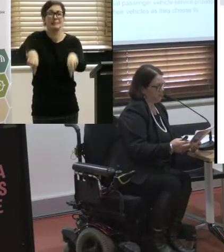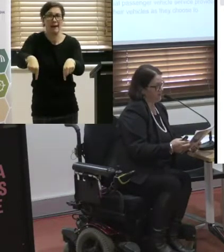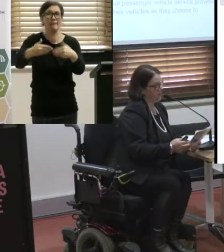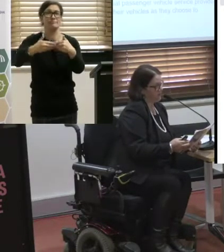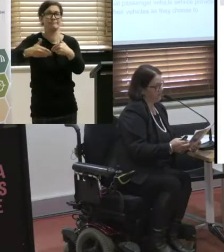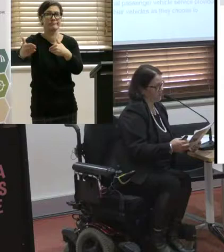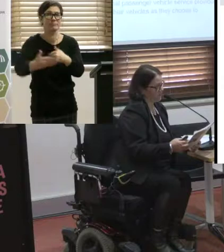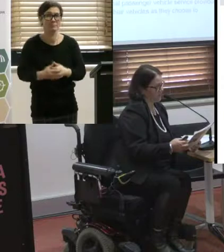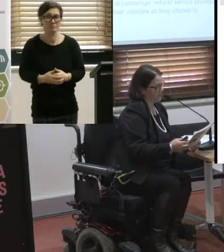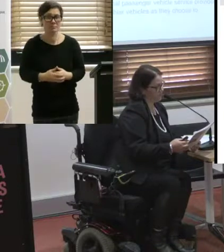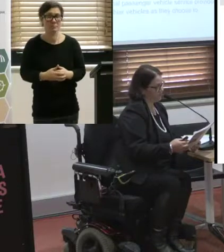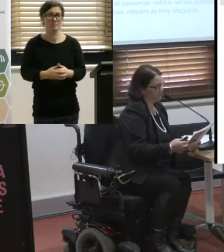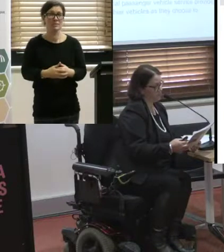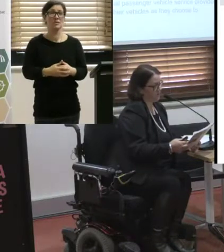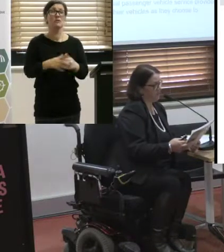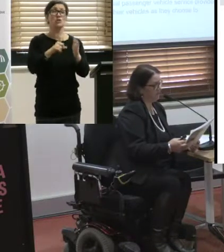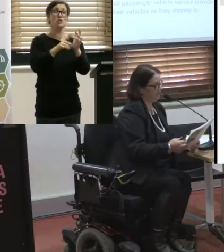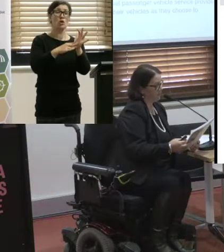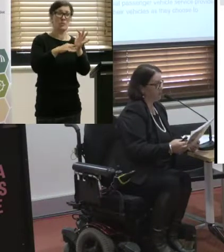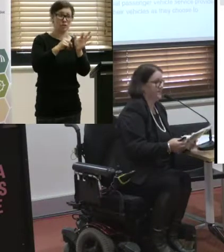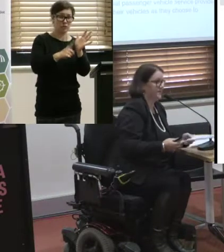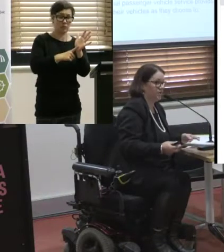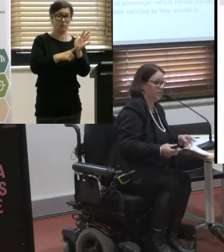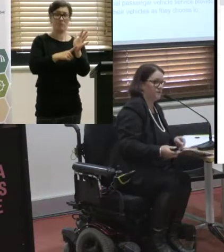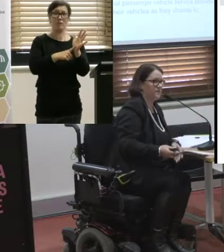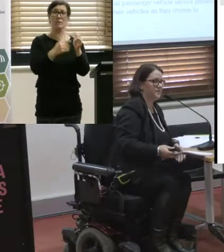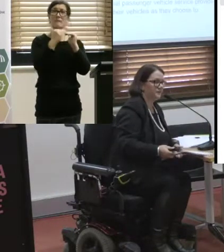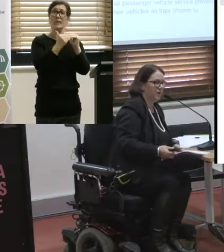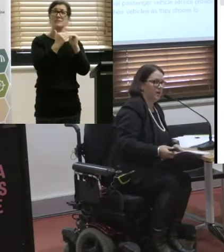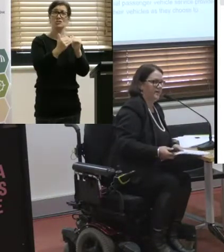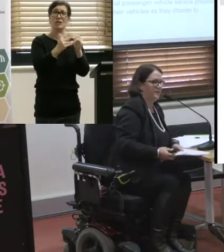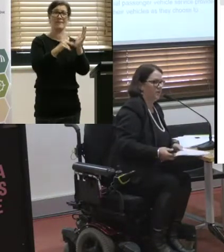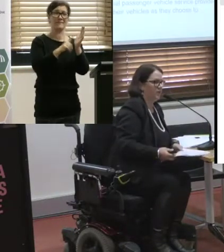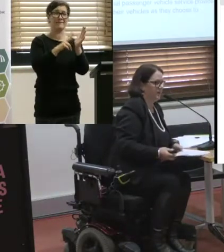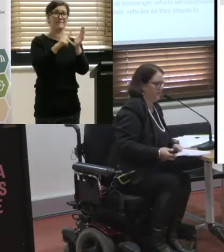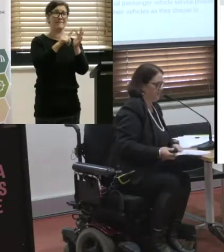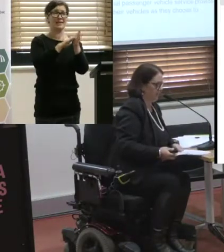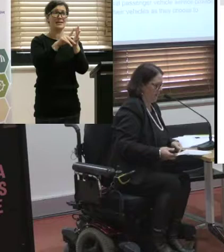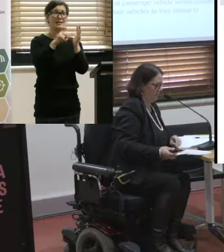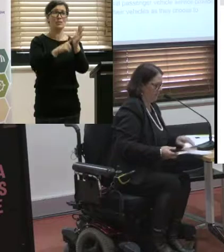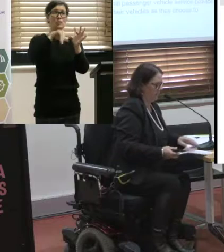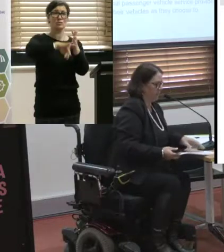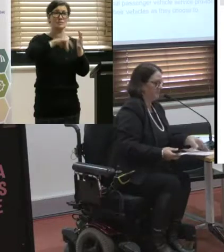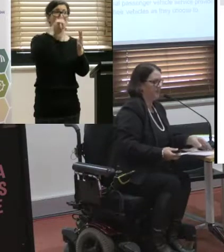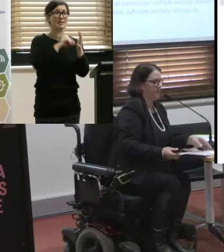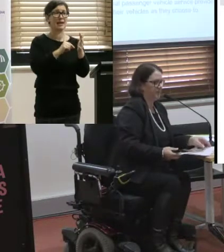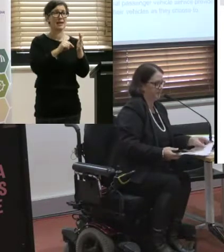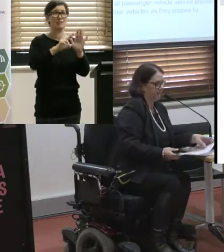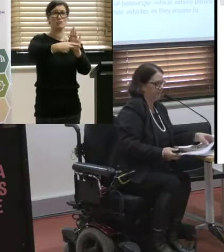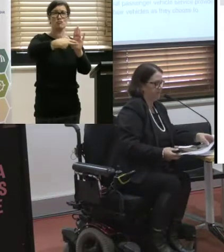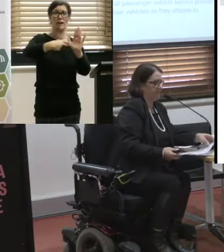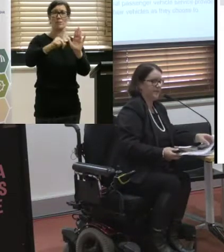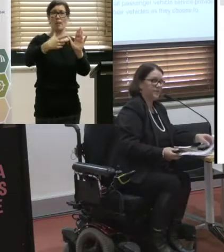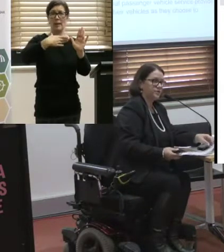Commercial Passenger Vehicles providers will be able to brand their vehicles as they choose. I've had some colleagues and community,